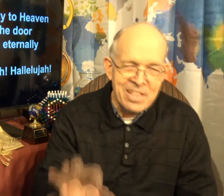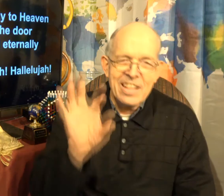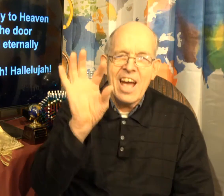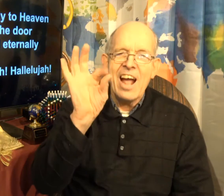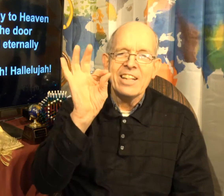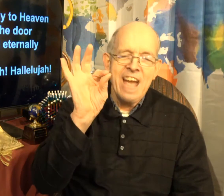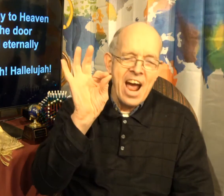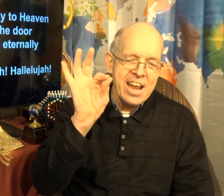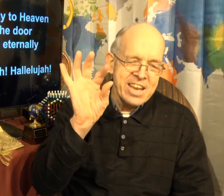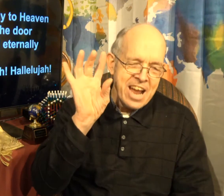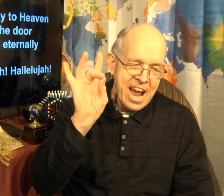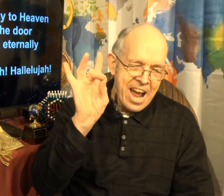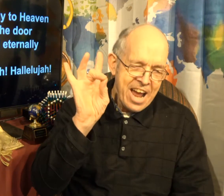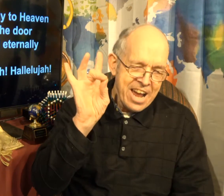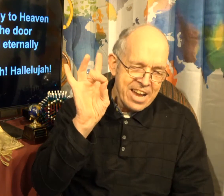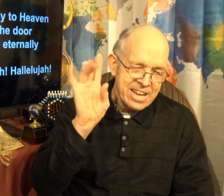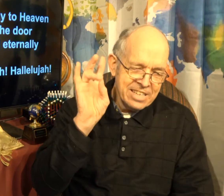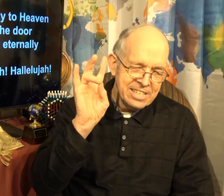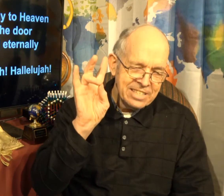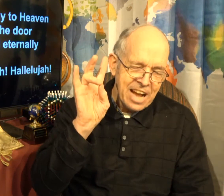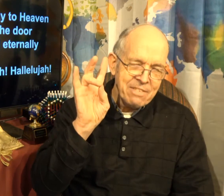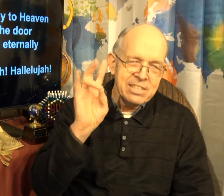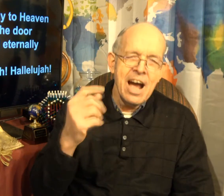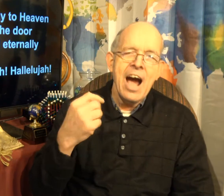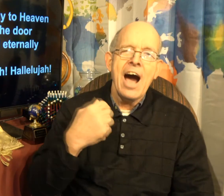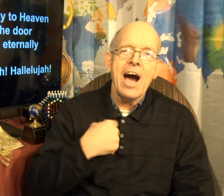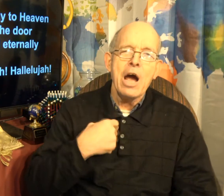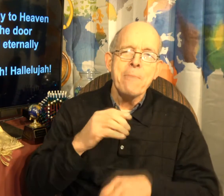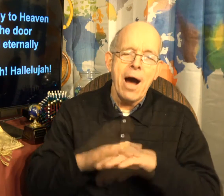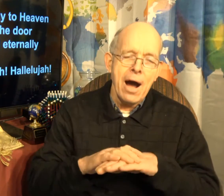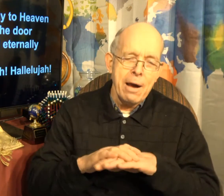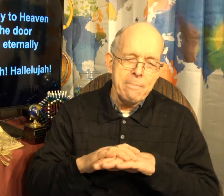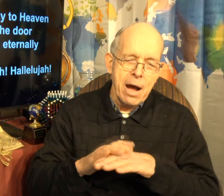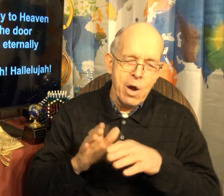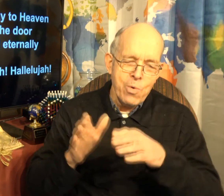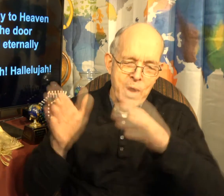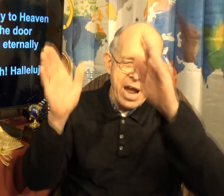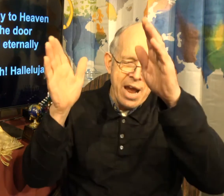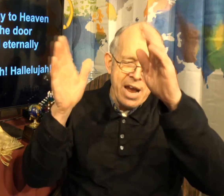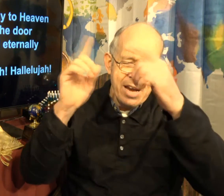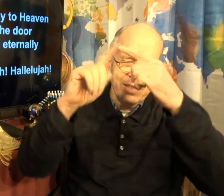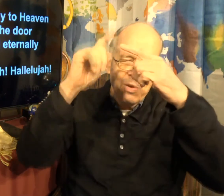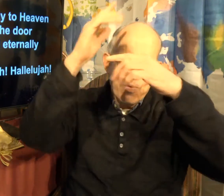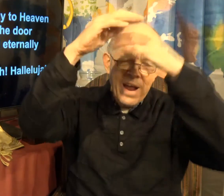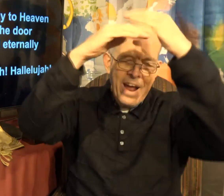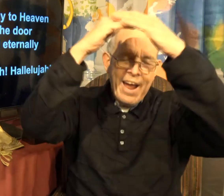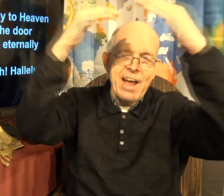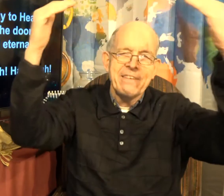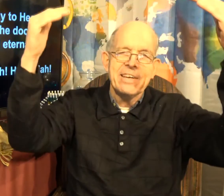Nine, eight, seven. I am on my way through heaven.